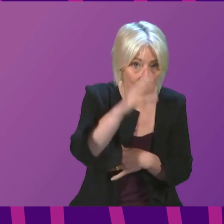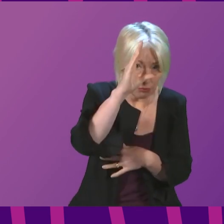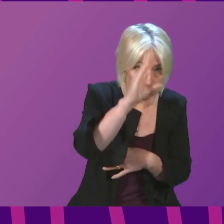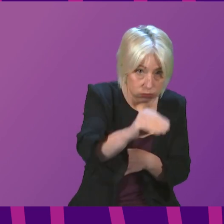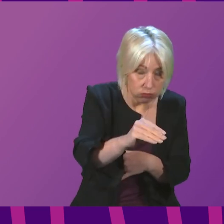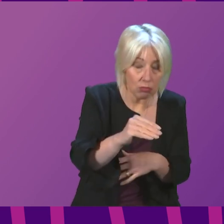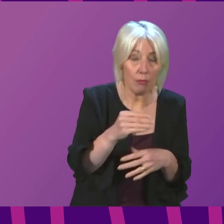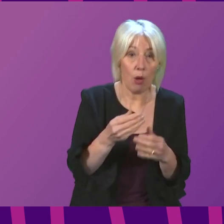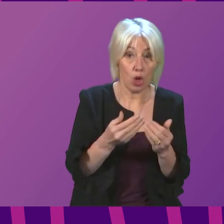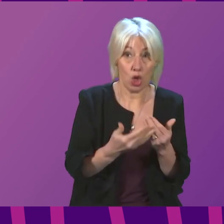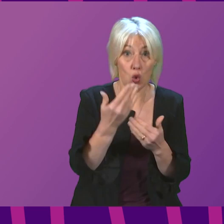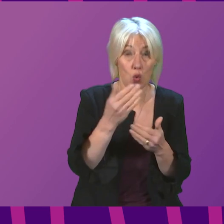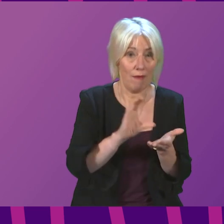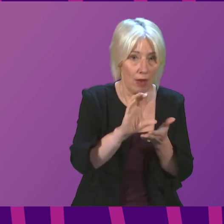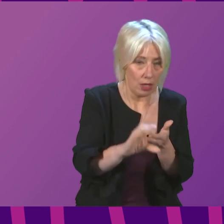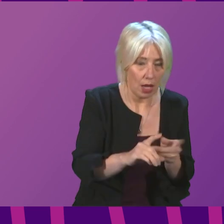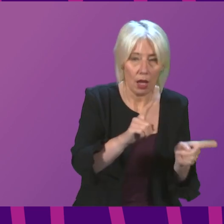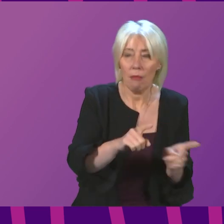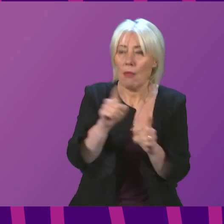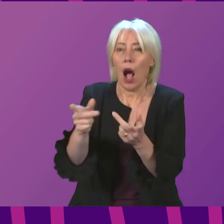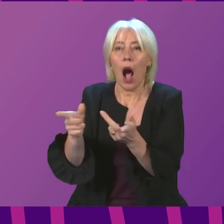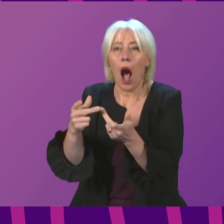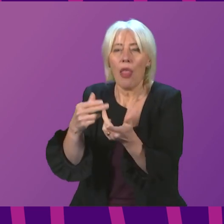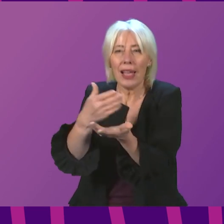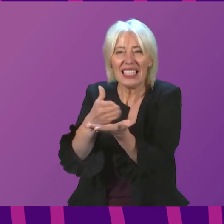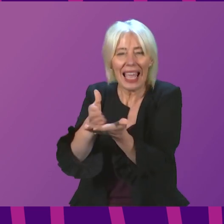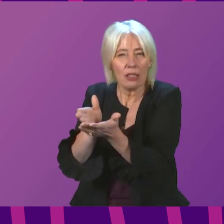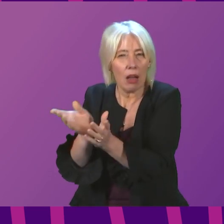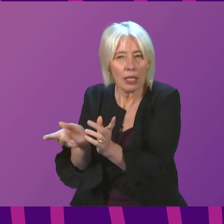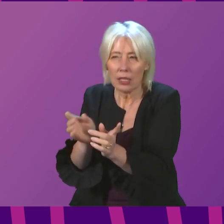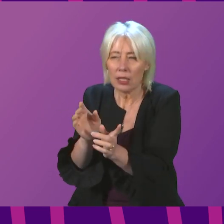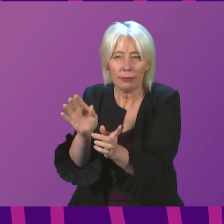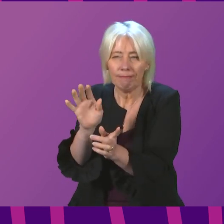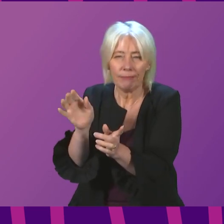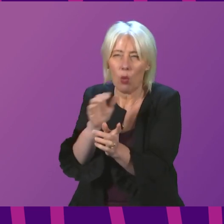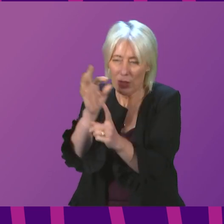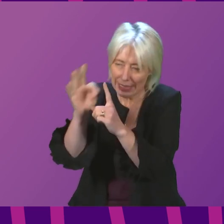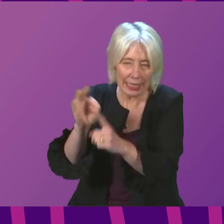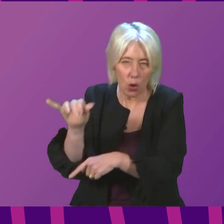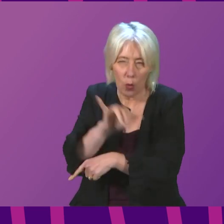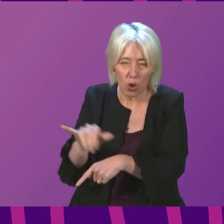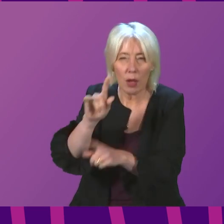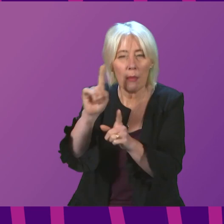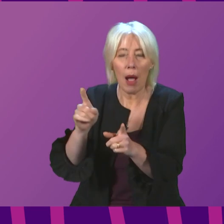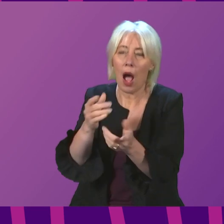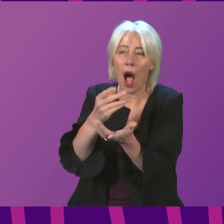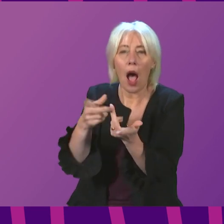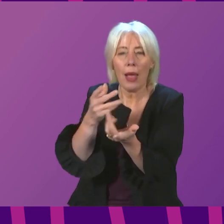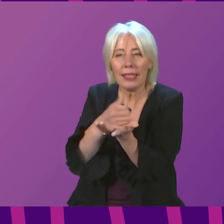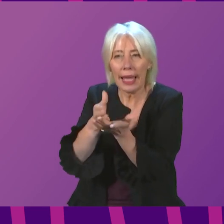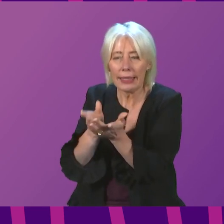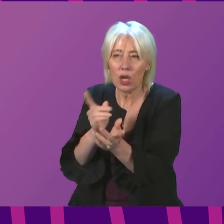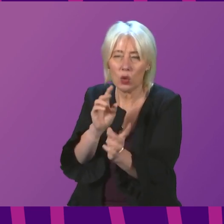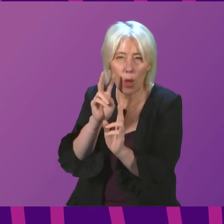funding. Other sectors, without going into the details of which ones, have been discussing with us how